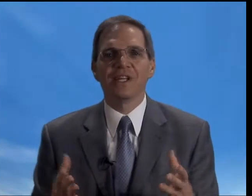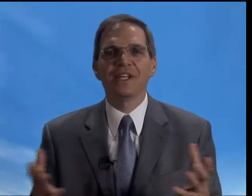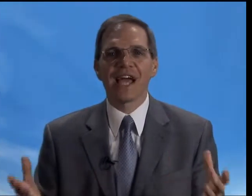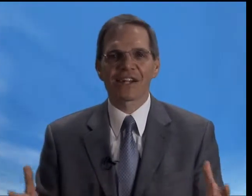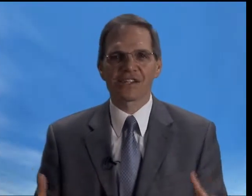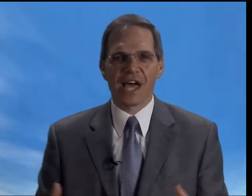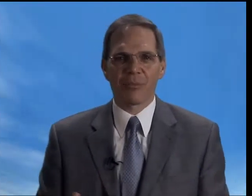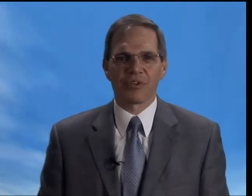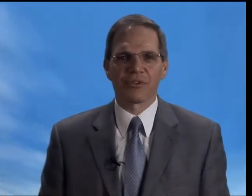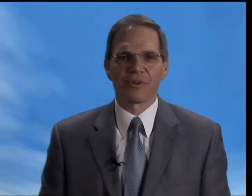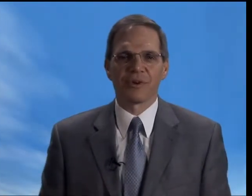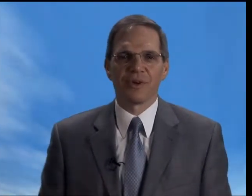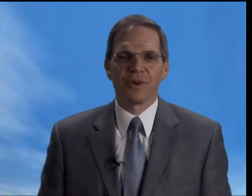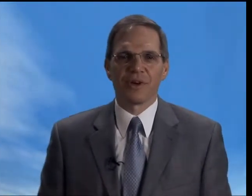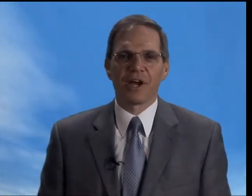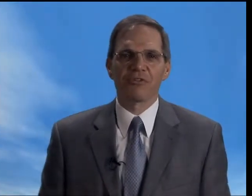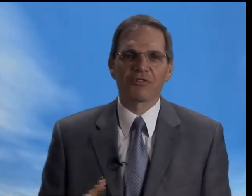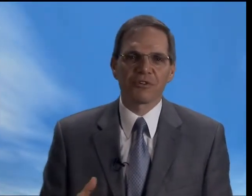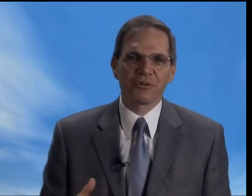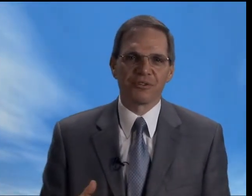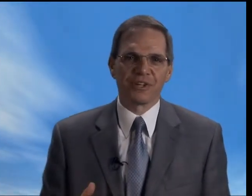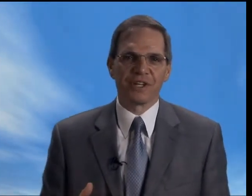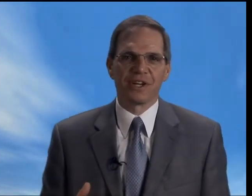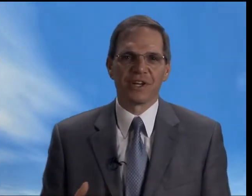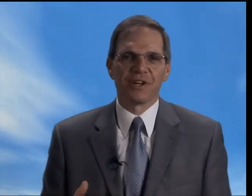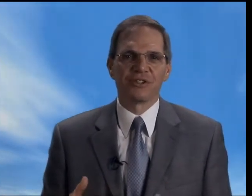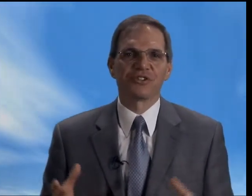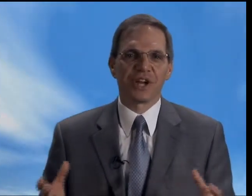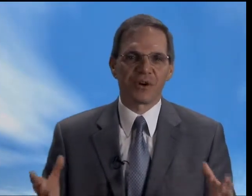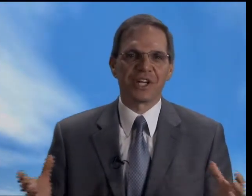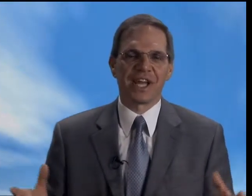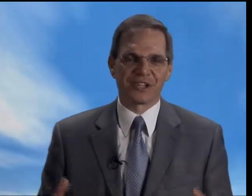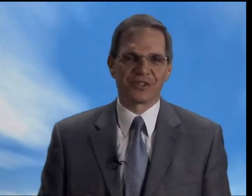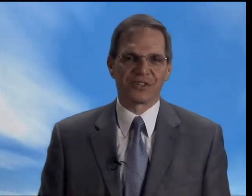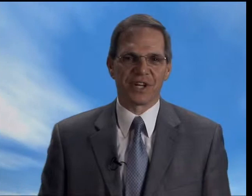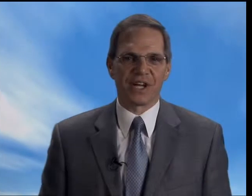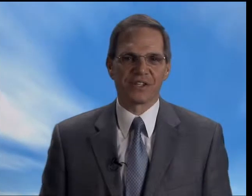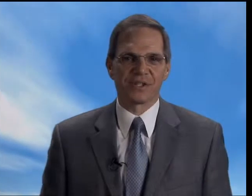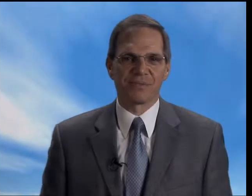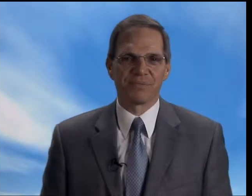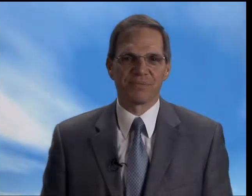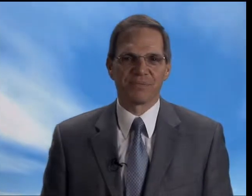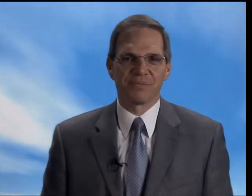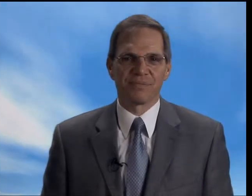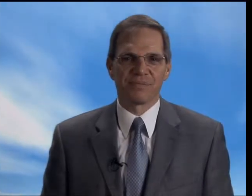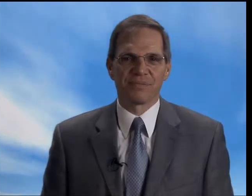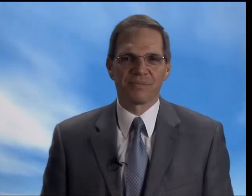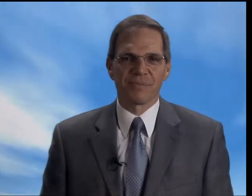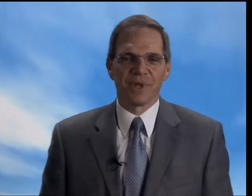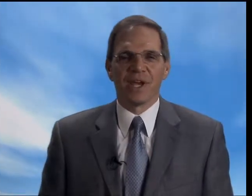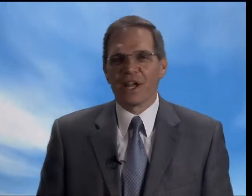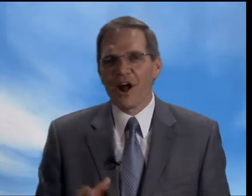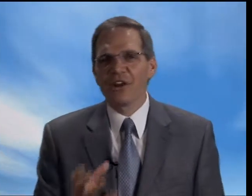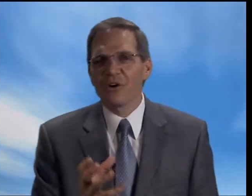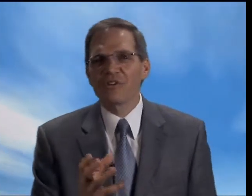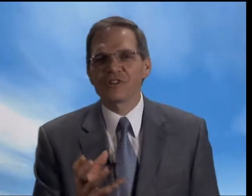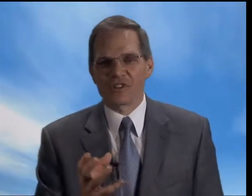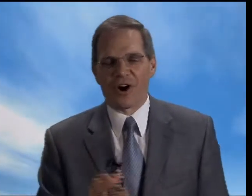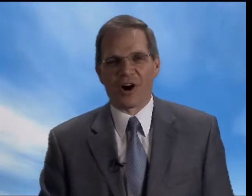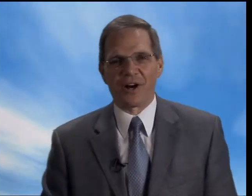leading on a Sabbath. And thirdly, sharing an exercise. Now I know this is hard.